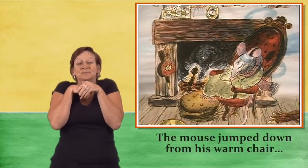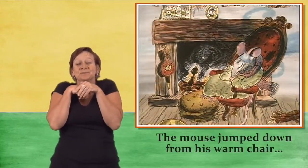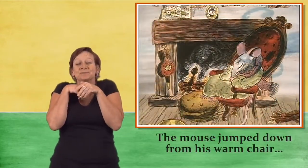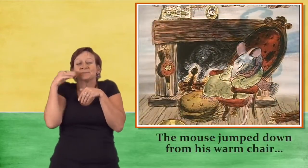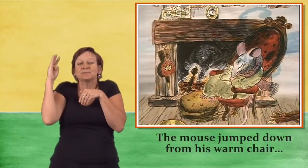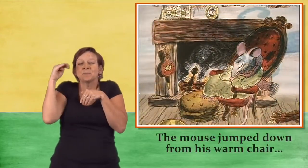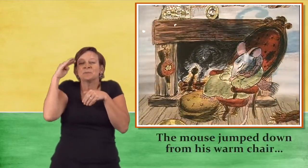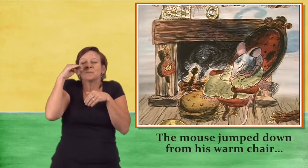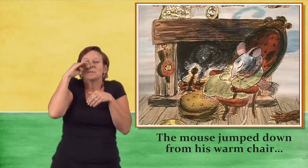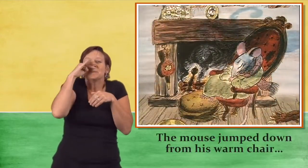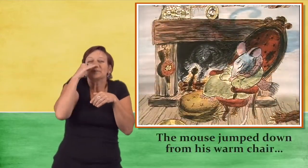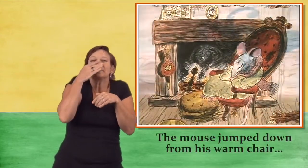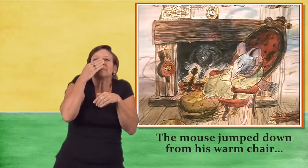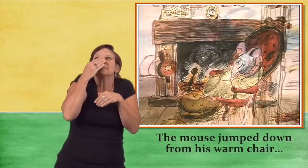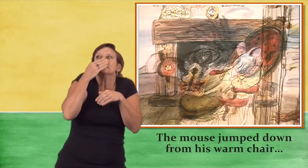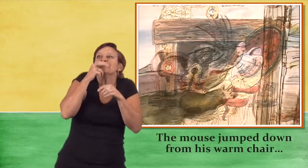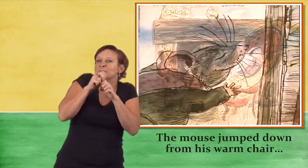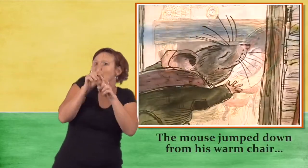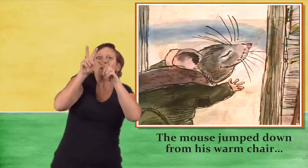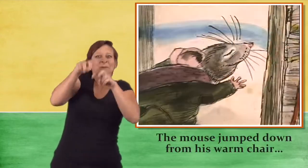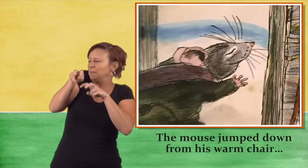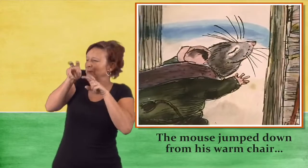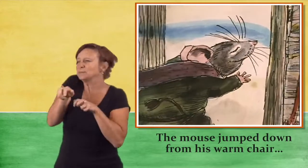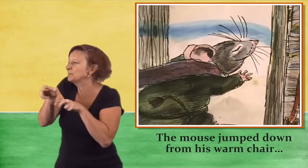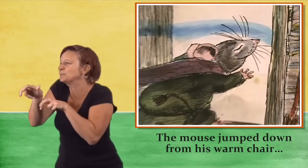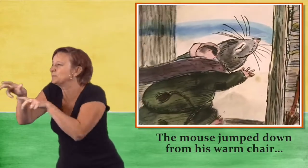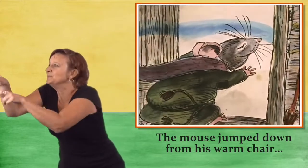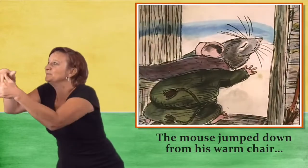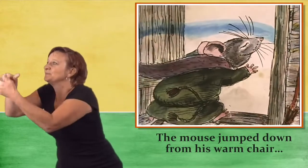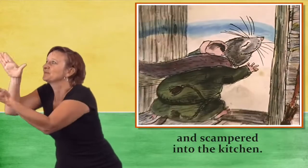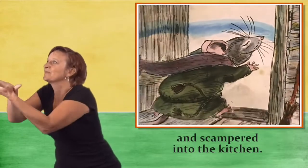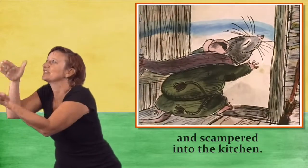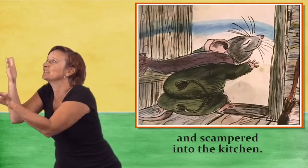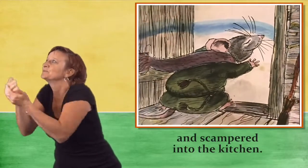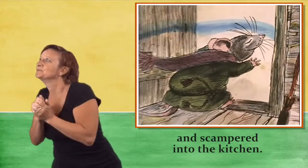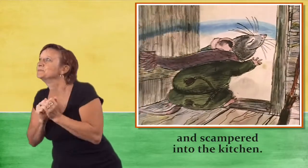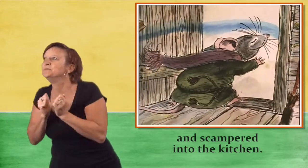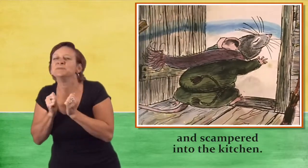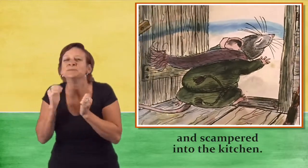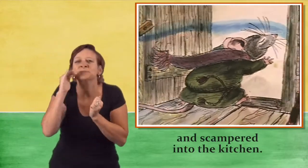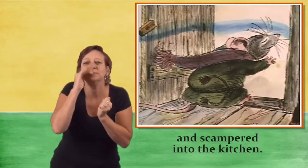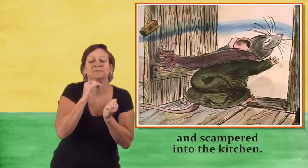The mouse jumped down from his warm chair and scampered into the kitchen.